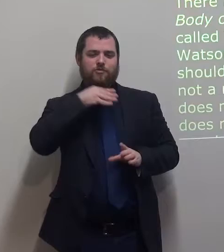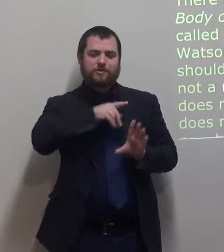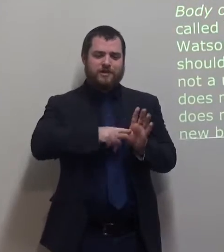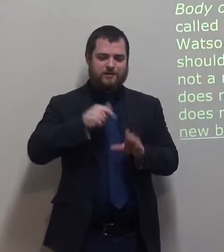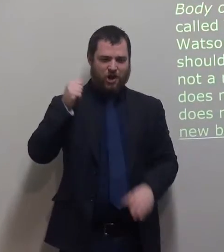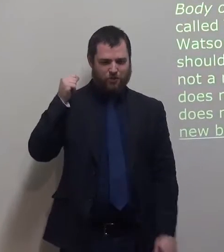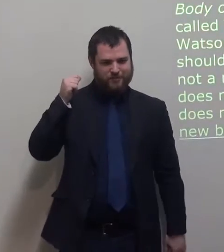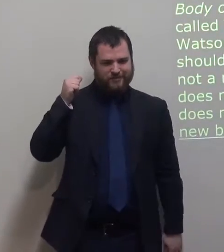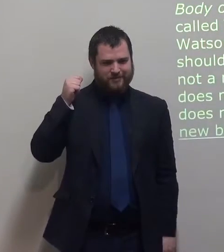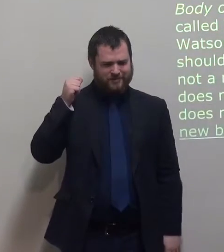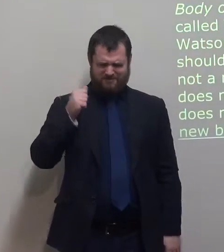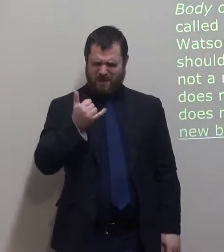Why should I read that old book?